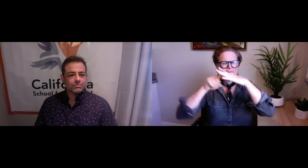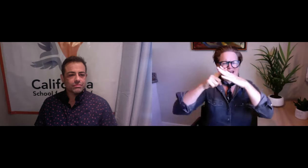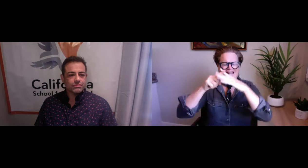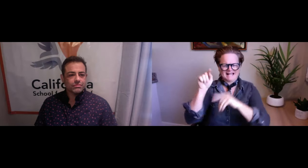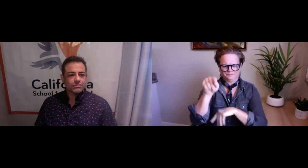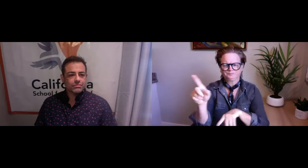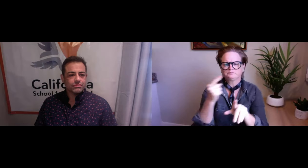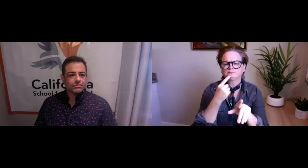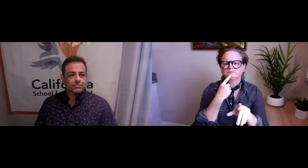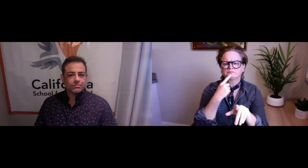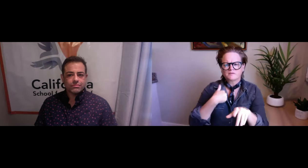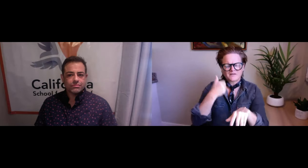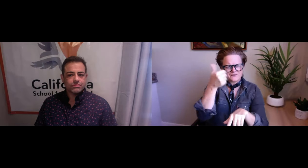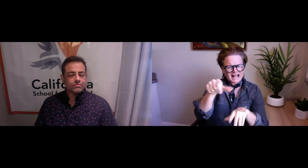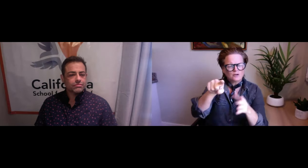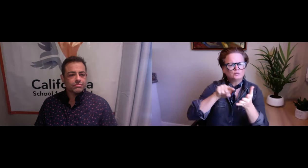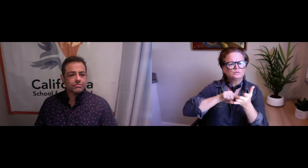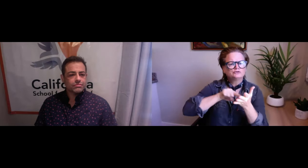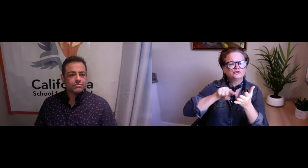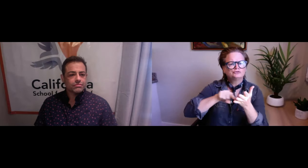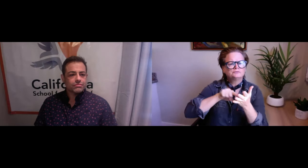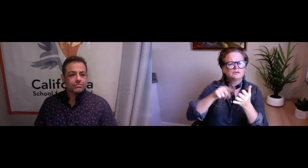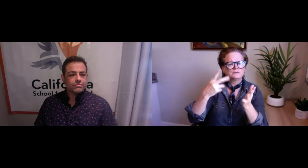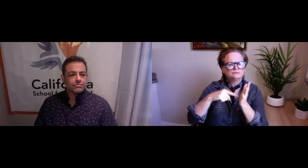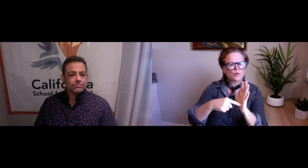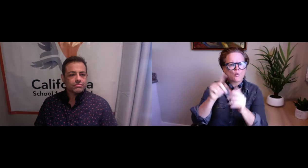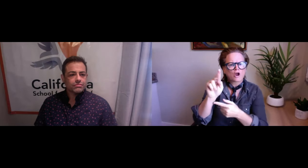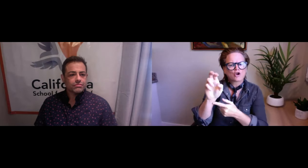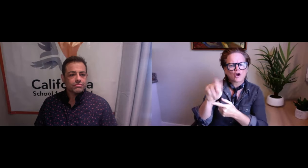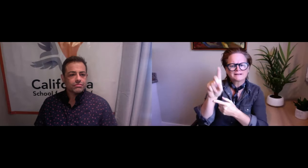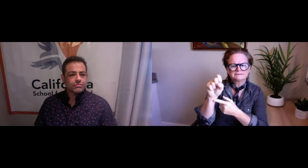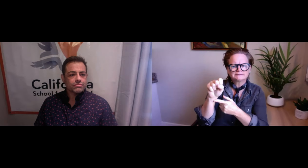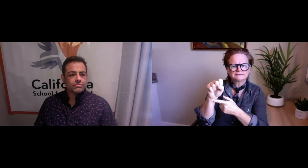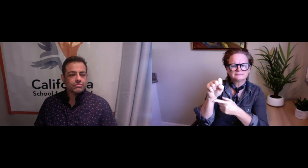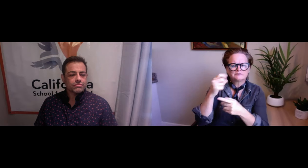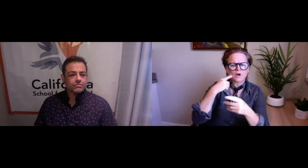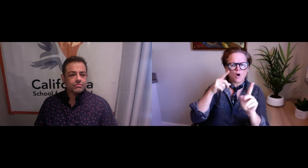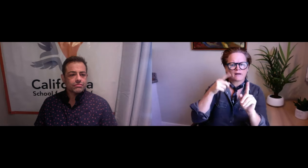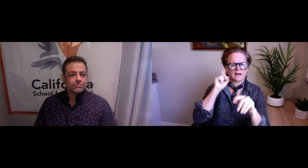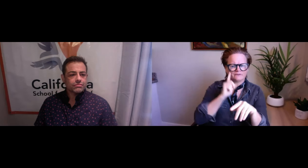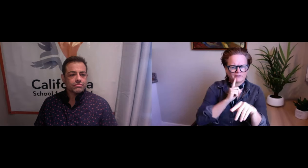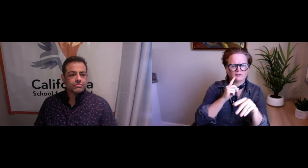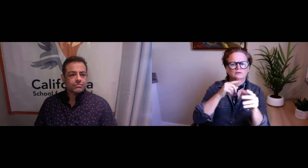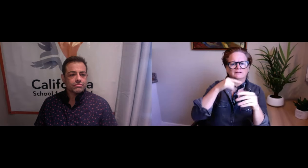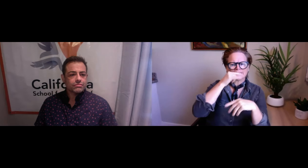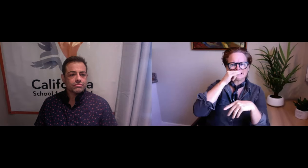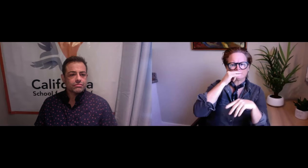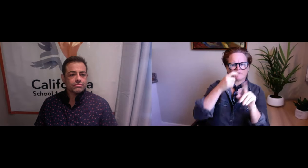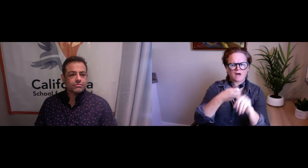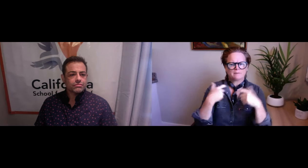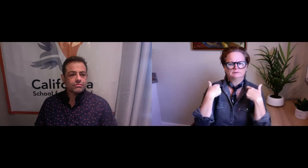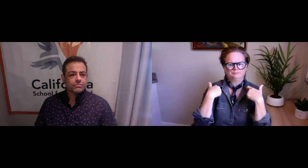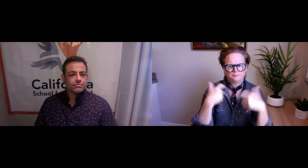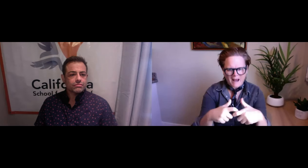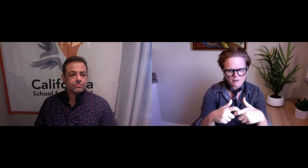There is a question here right at the beginning. If there's any research on the trends for deaf and hard of hearing